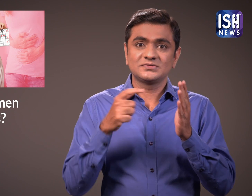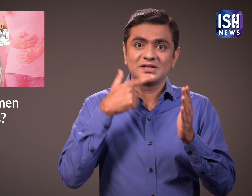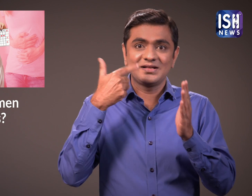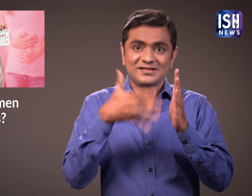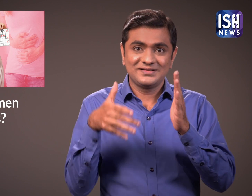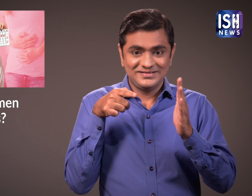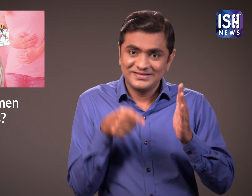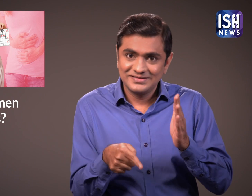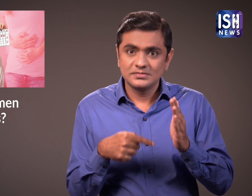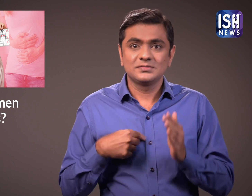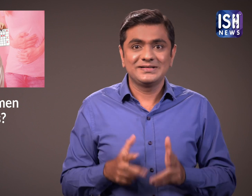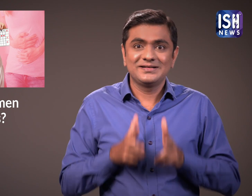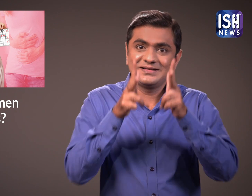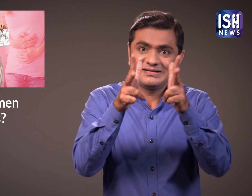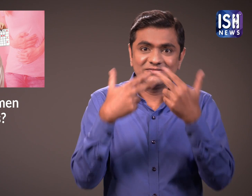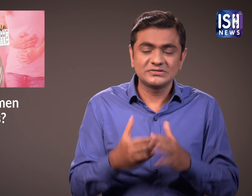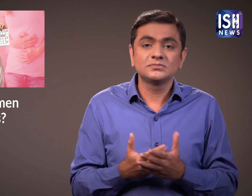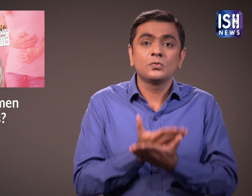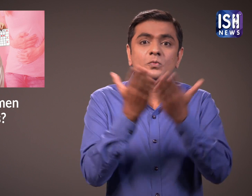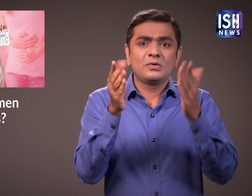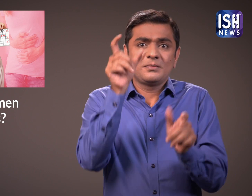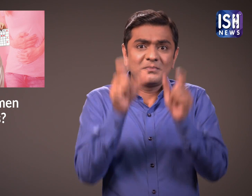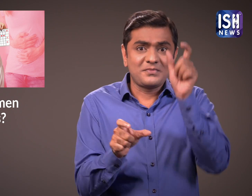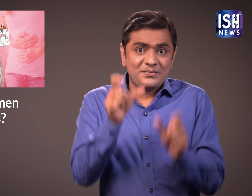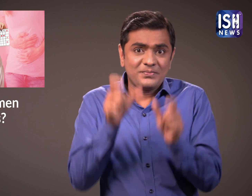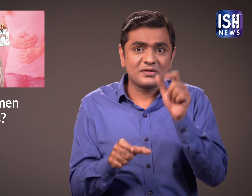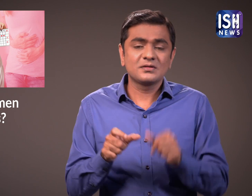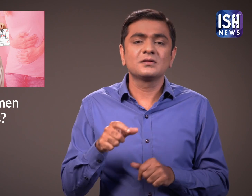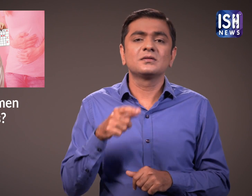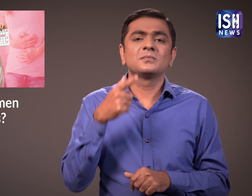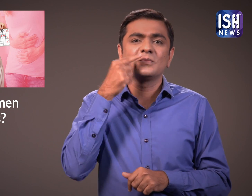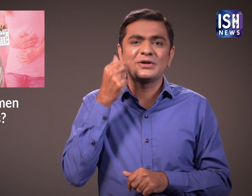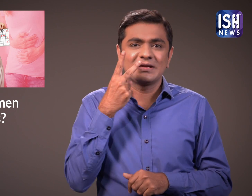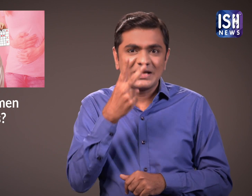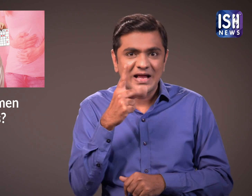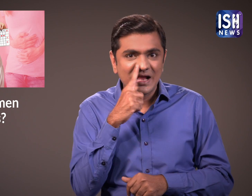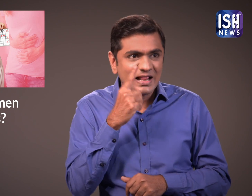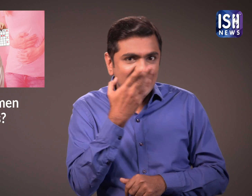Now that I have told you about the menstrual cycle, men must not stigmatise it